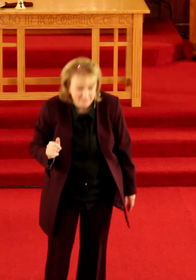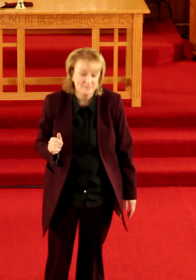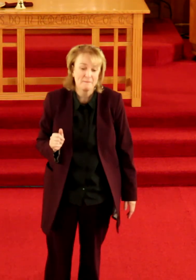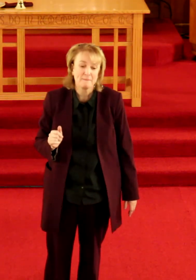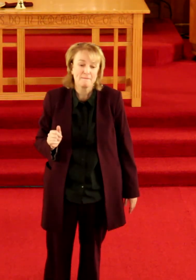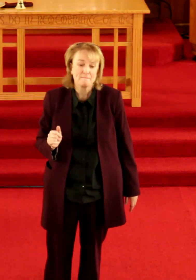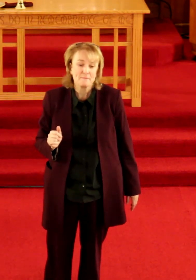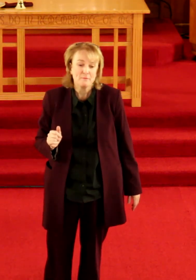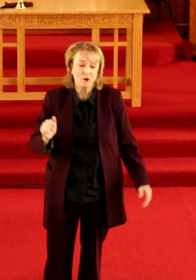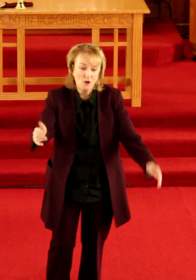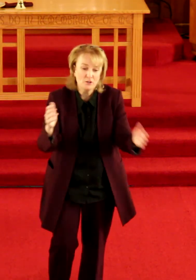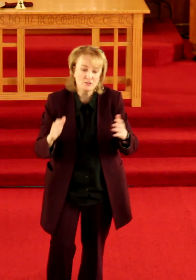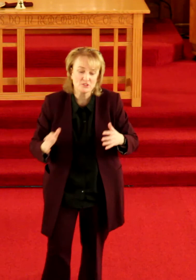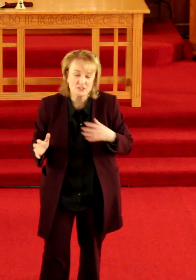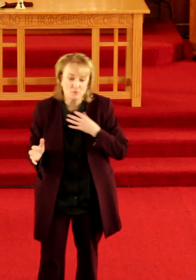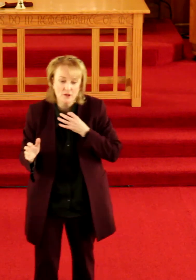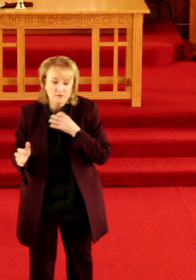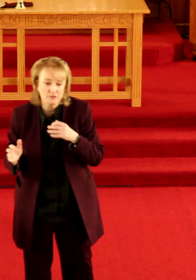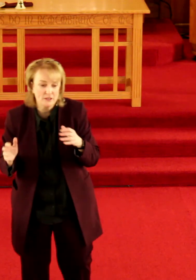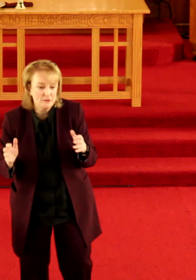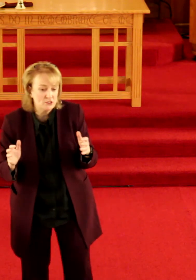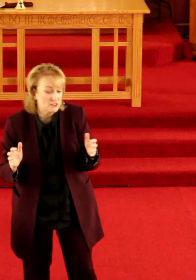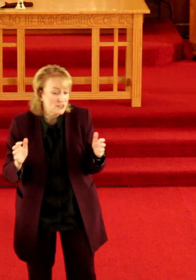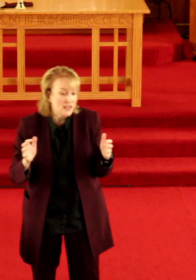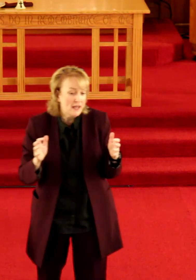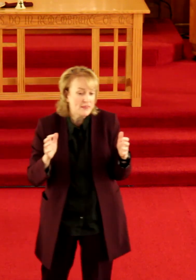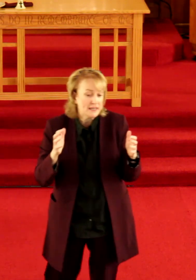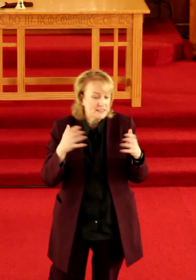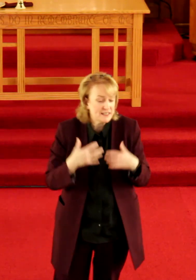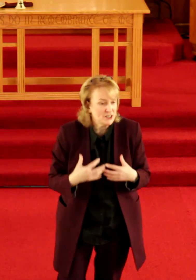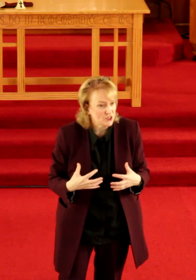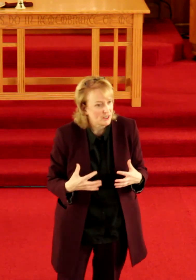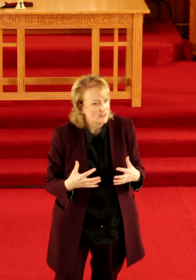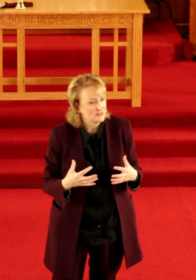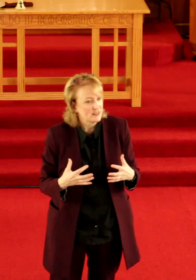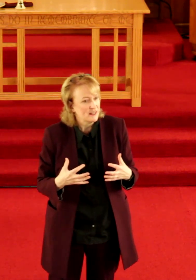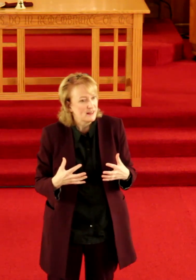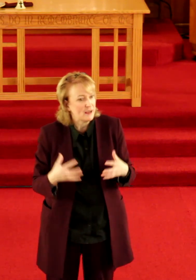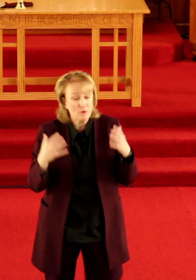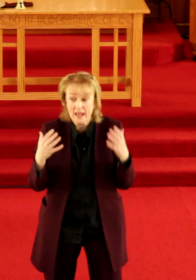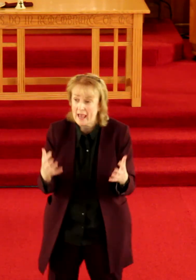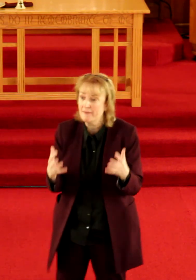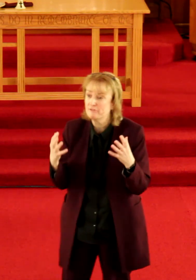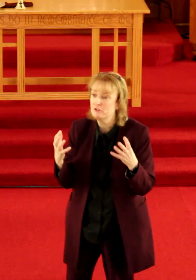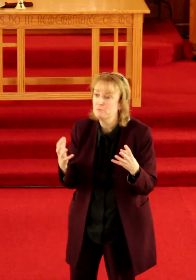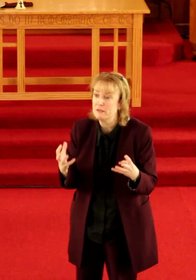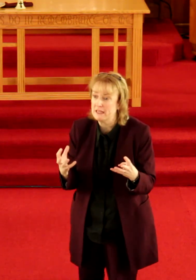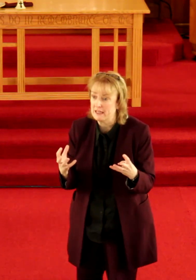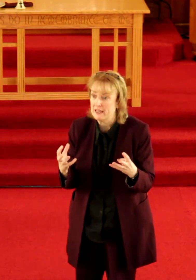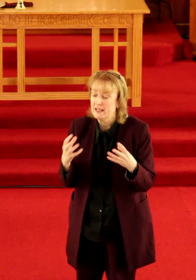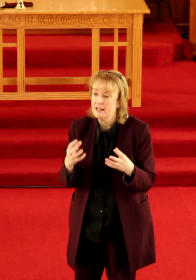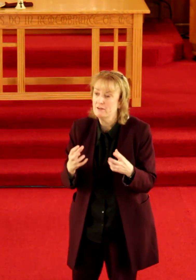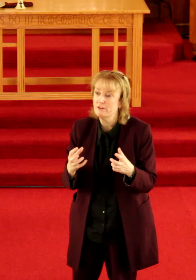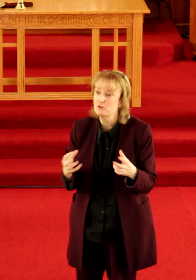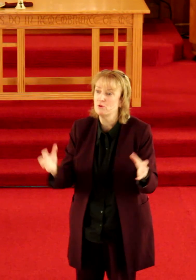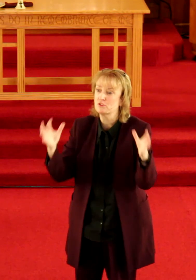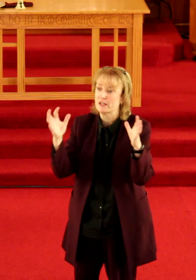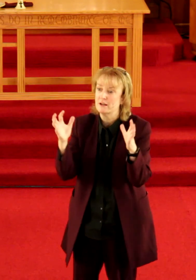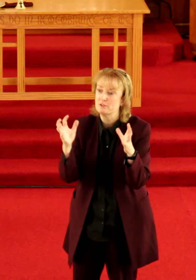paul uses these wonderful images that teach us that we have to be individuals that come